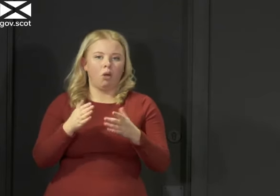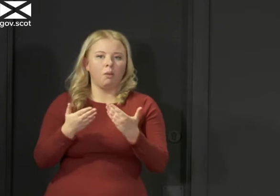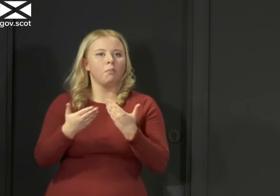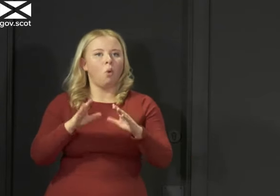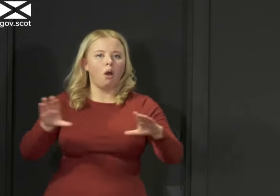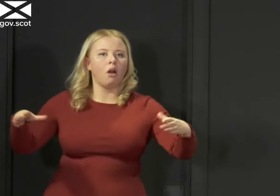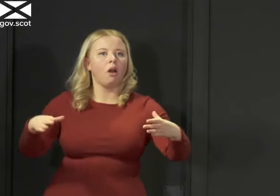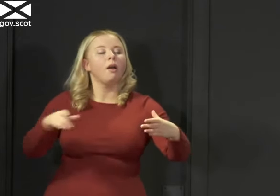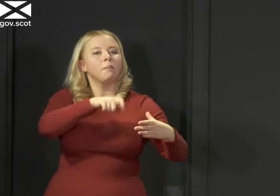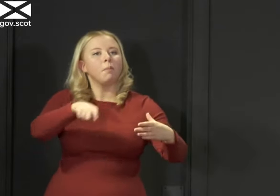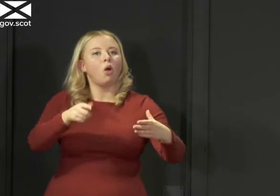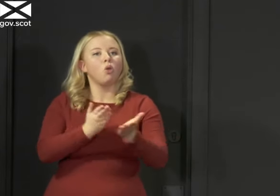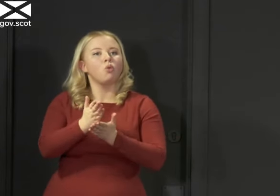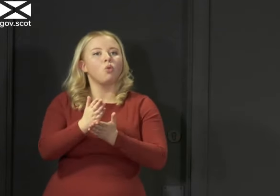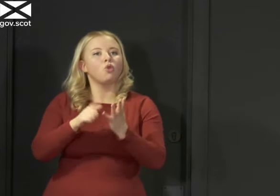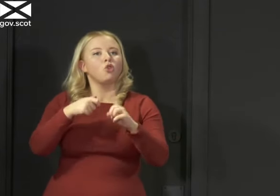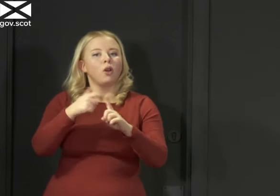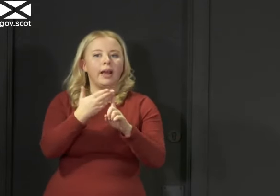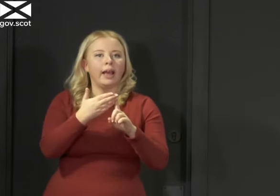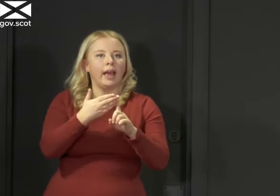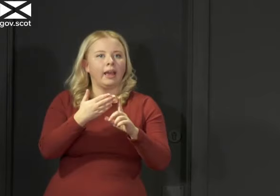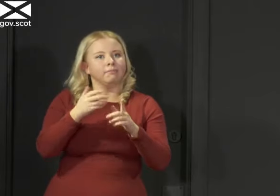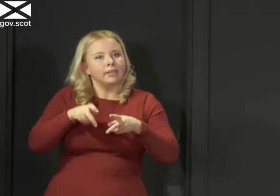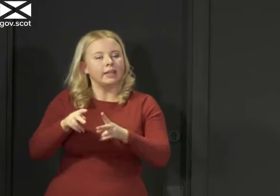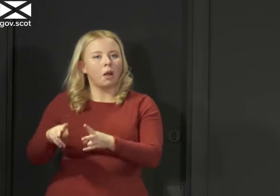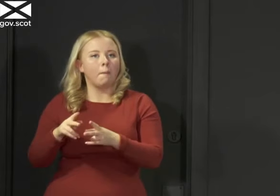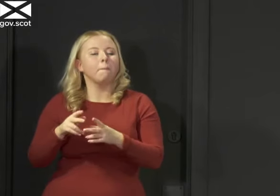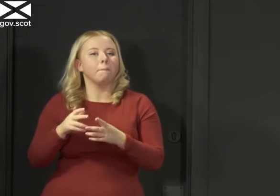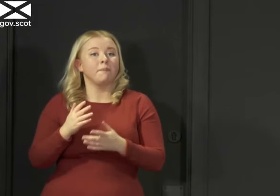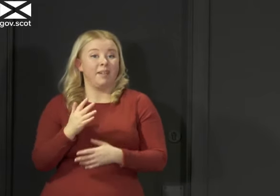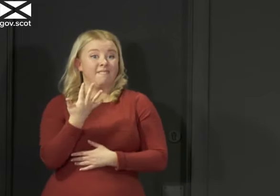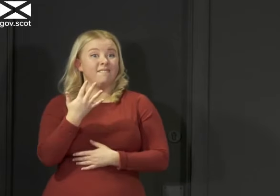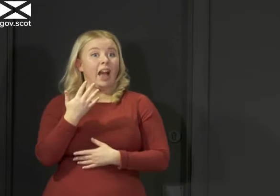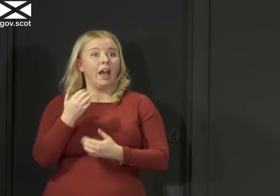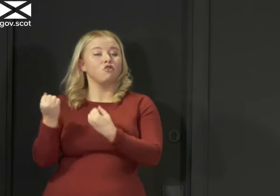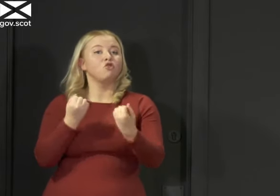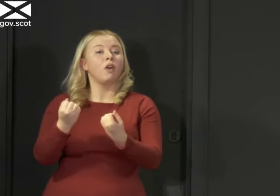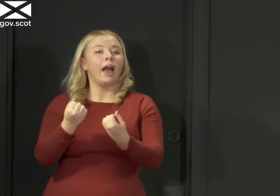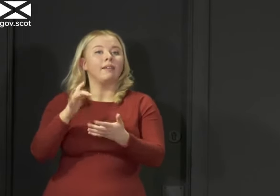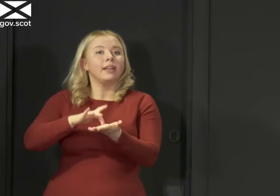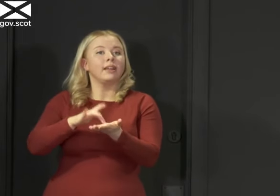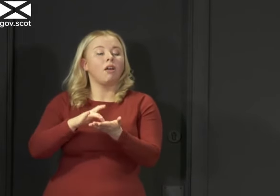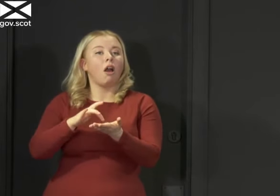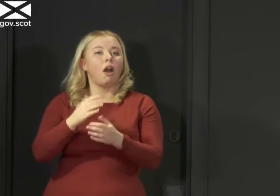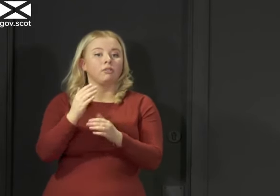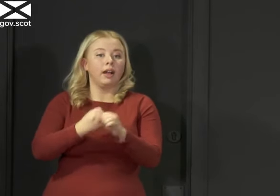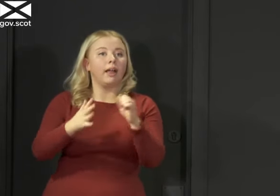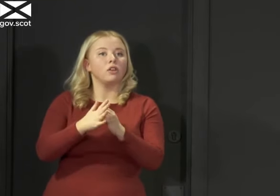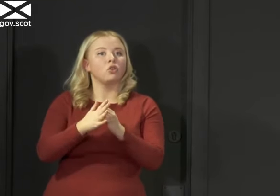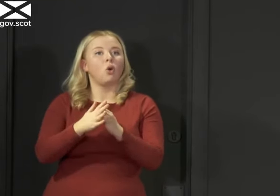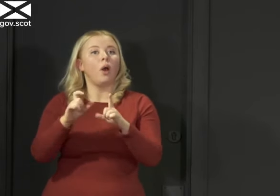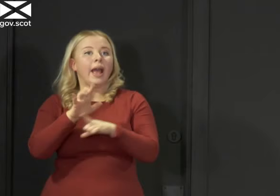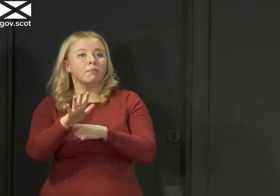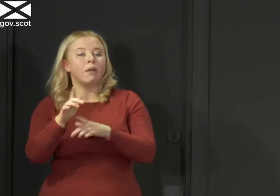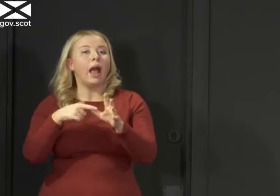programme at drive-in centres and mobile testing units. There are five drive-in centres in Scotland. These are at Glasgow, Edinburgh and Aberdeen airports